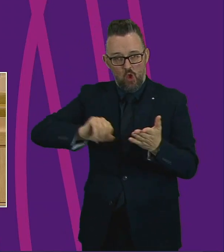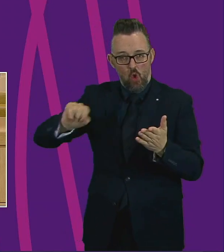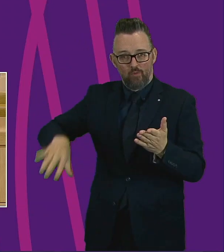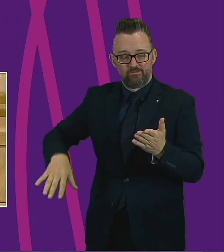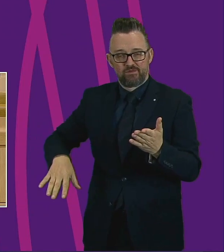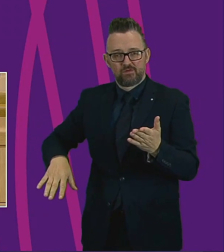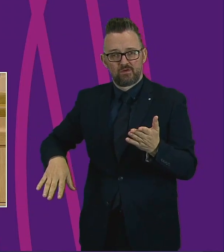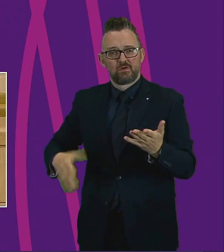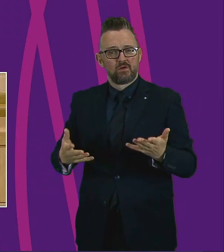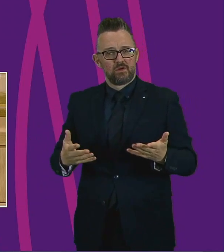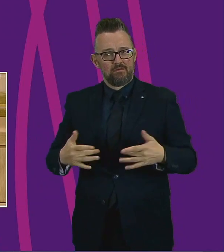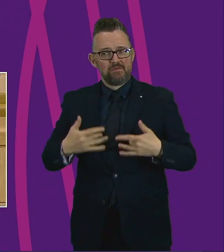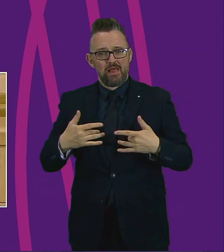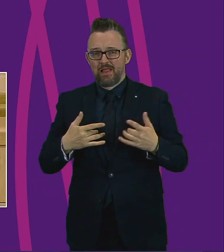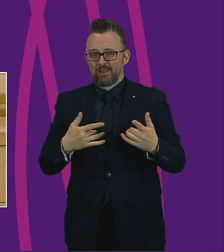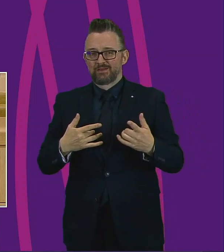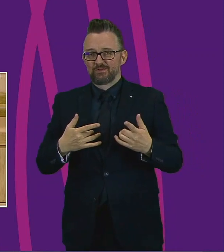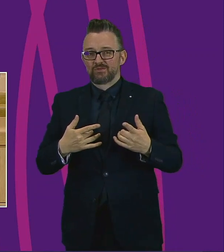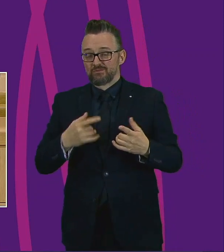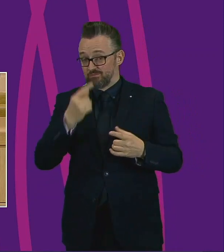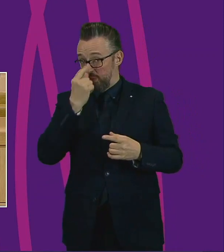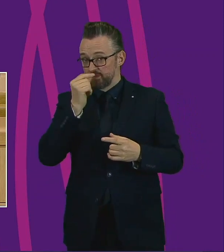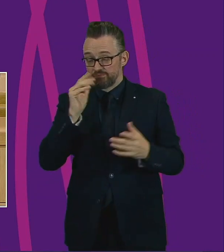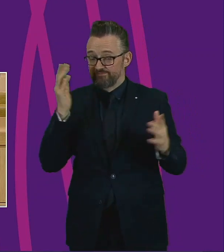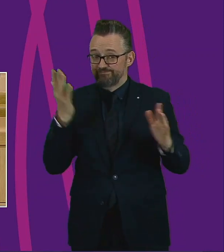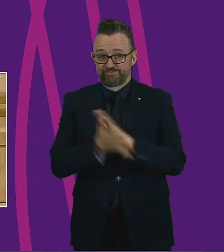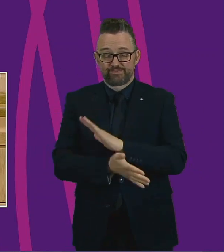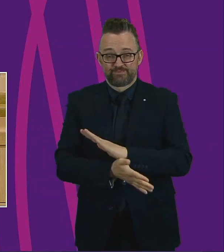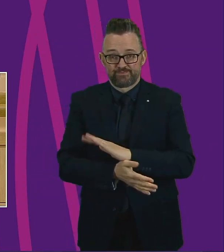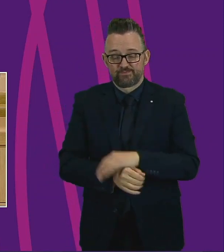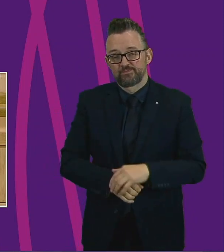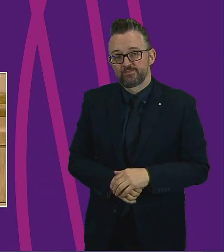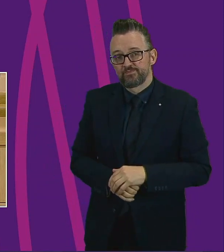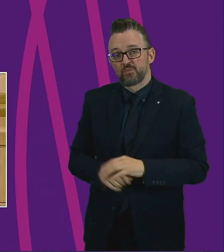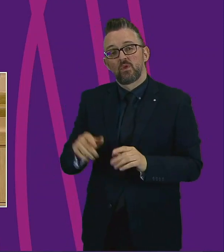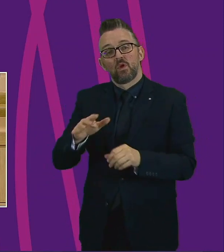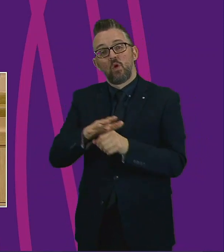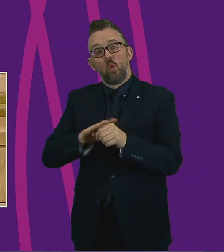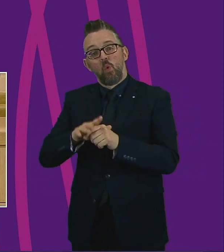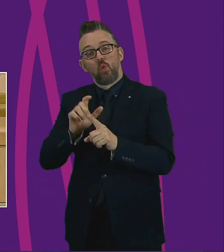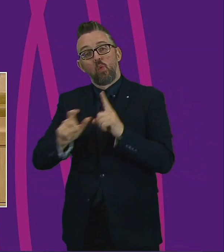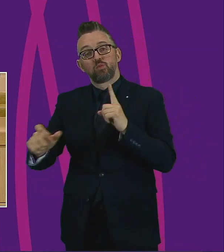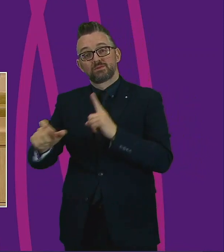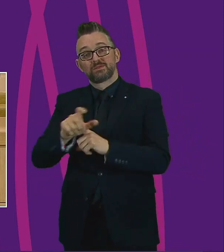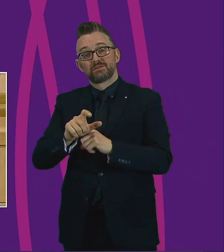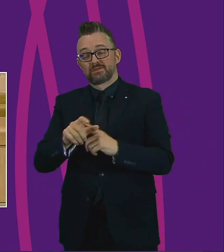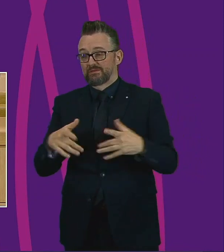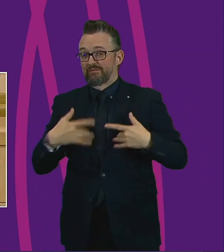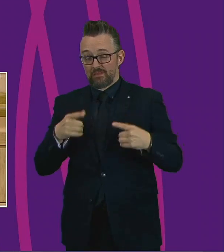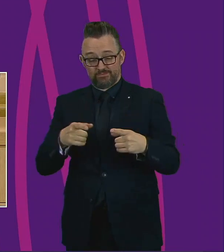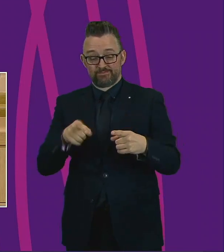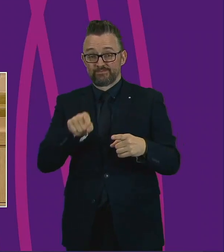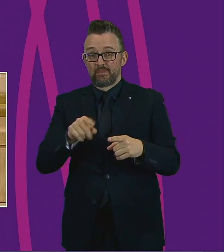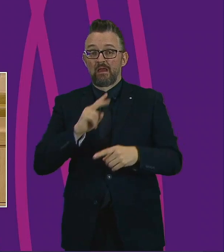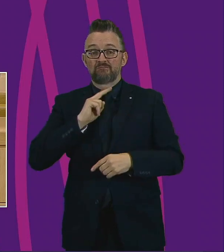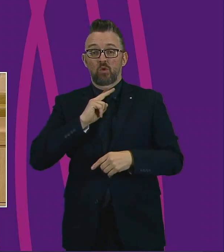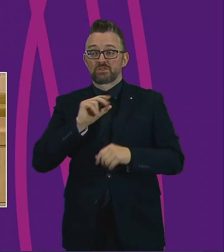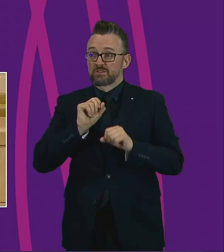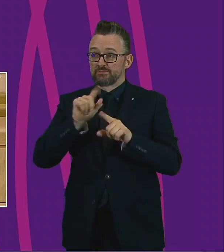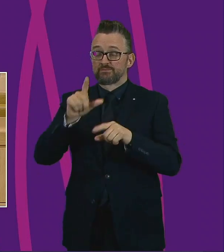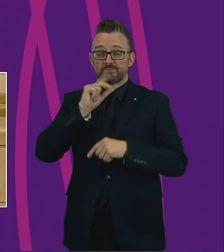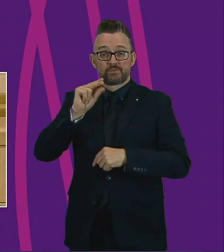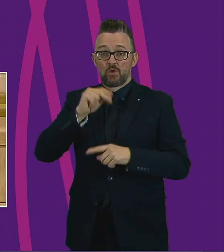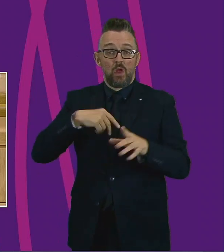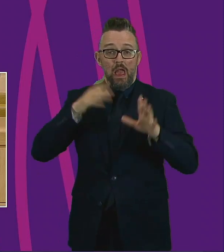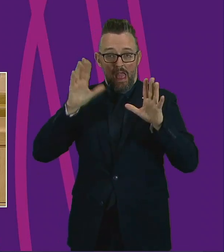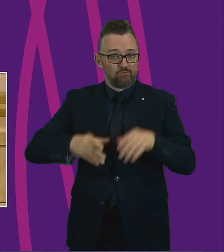This, to me, is a recipe for disaster. Local communities must always be heard, and this sets a